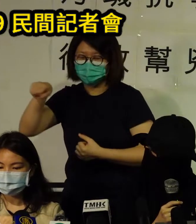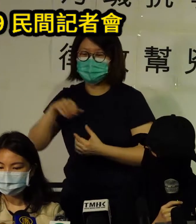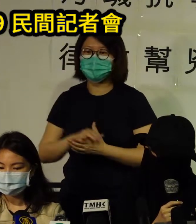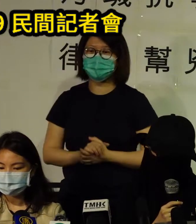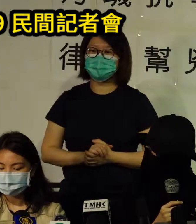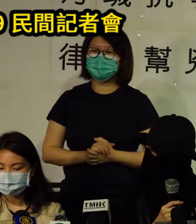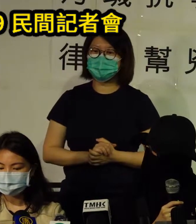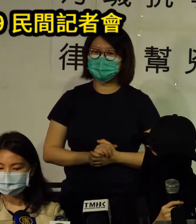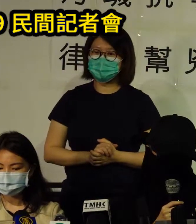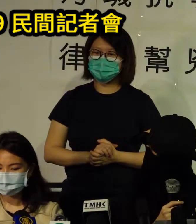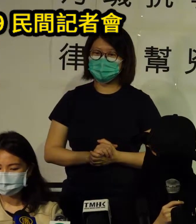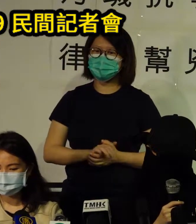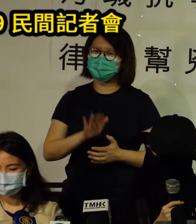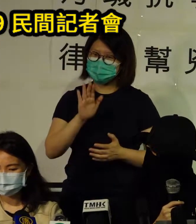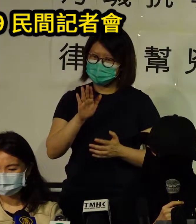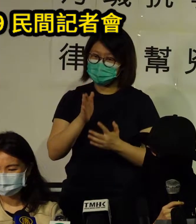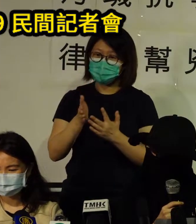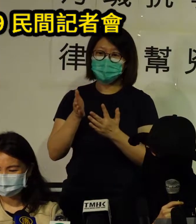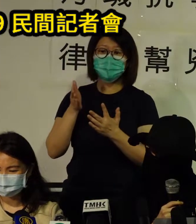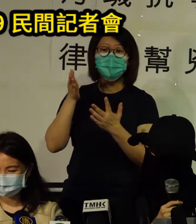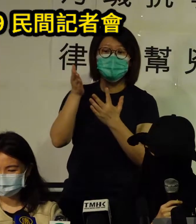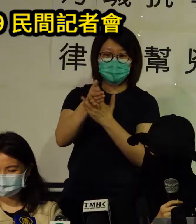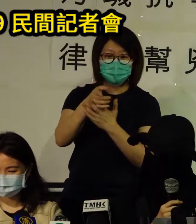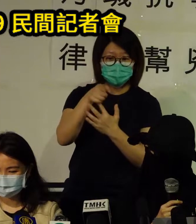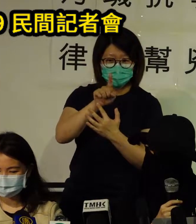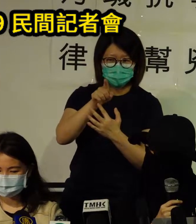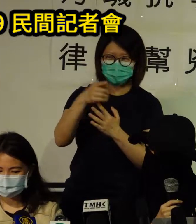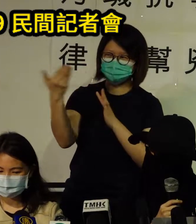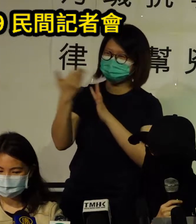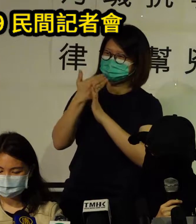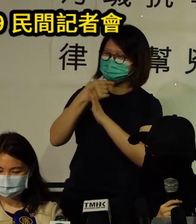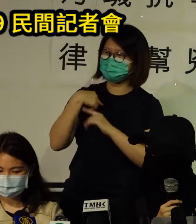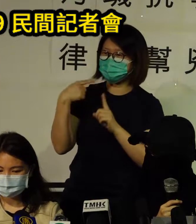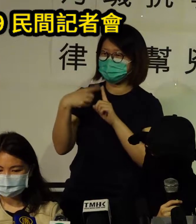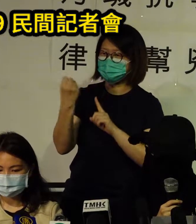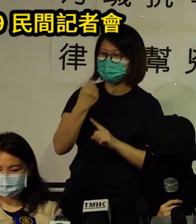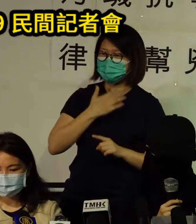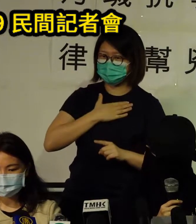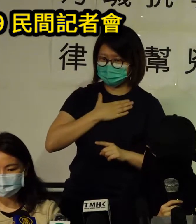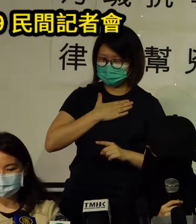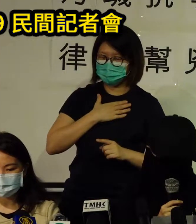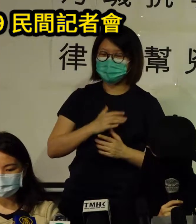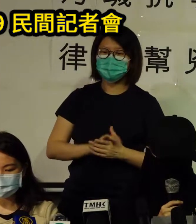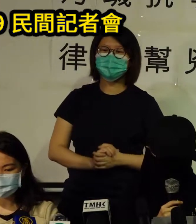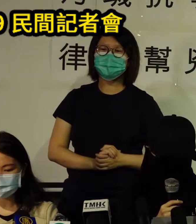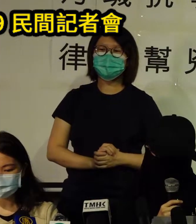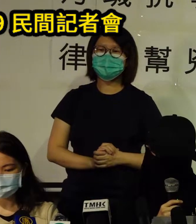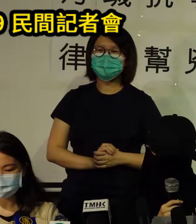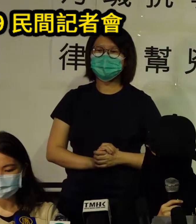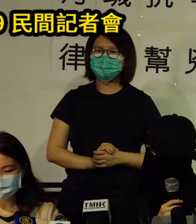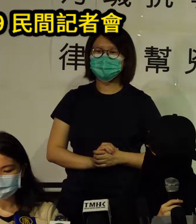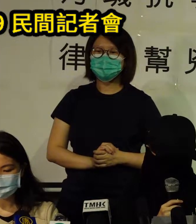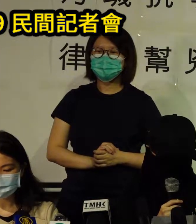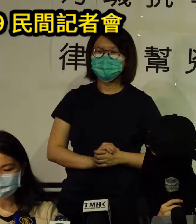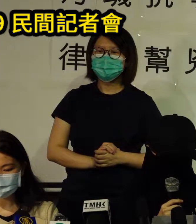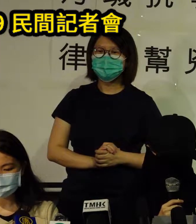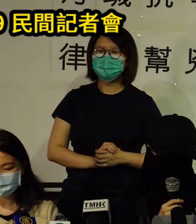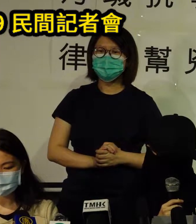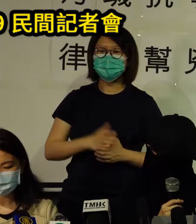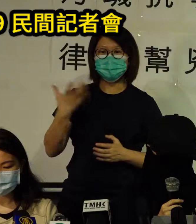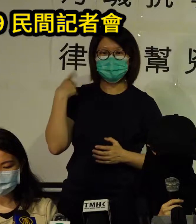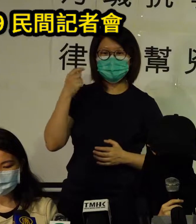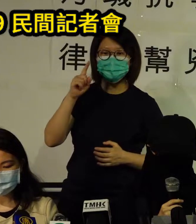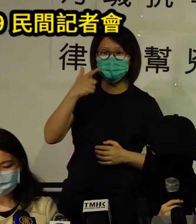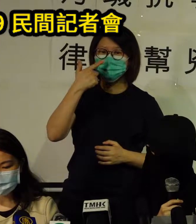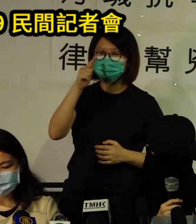speak about counter-terrorism on a very recent case of homemade bomb discovery the police chief chris